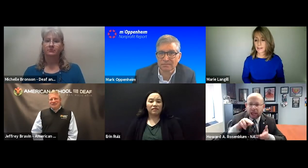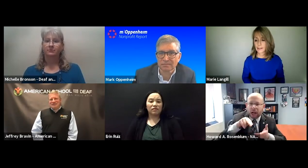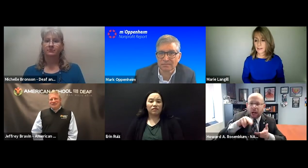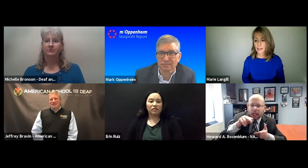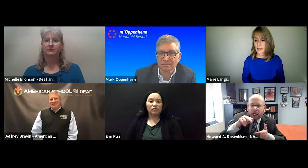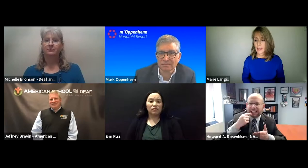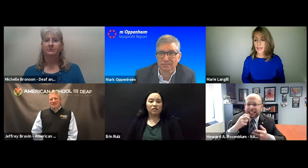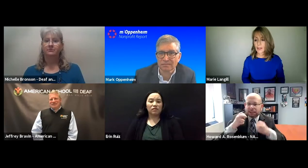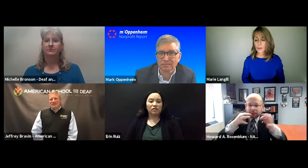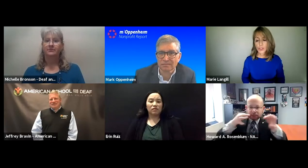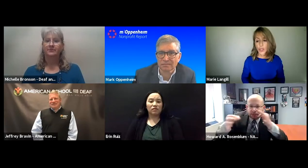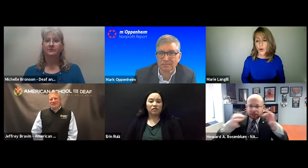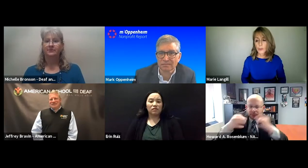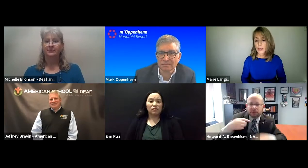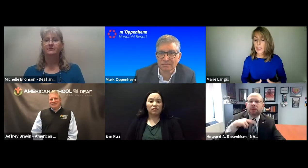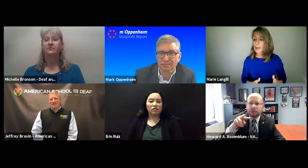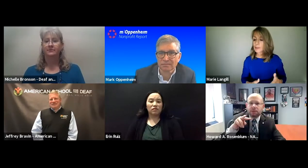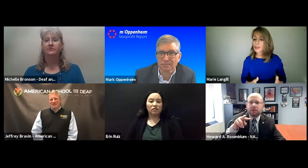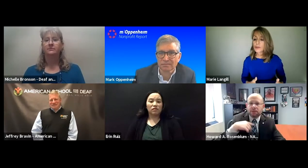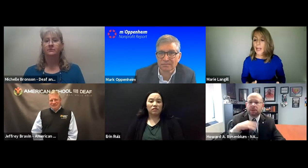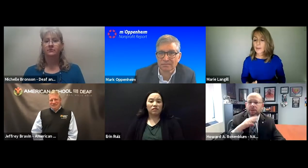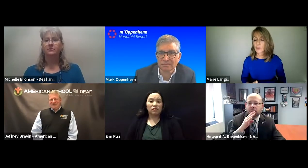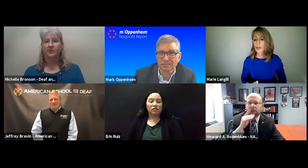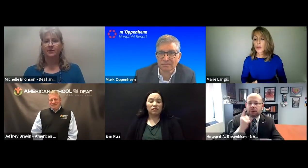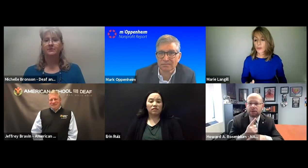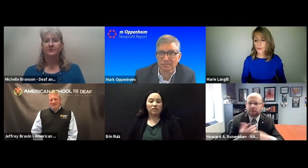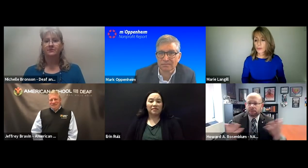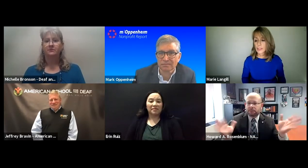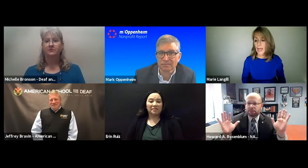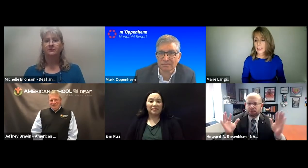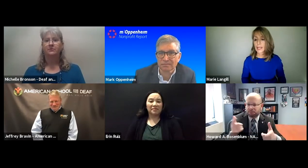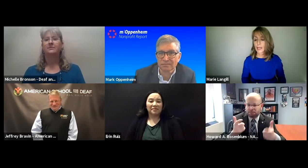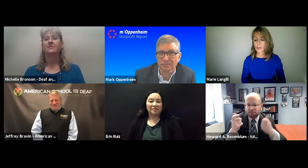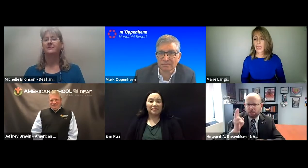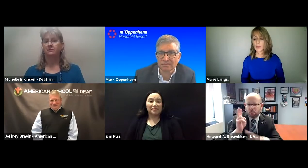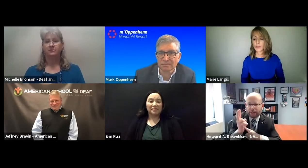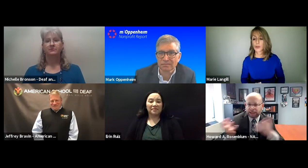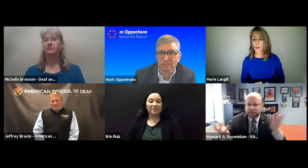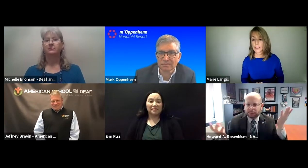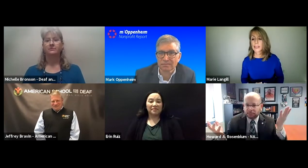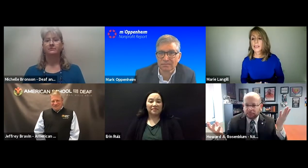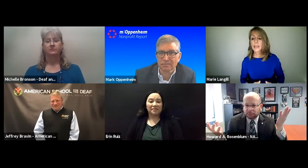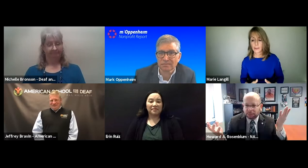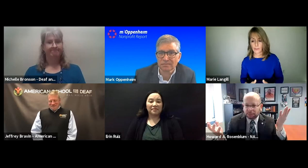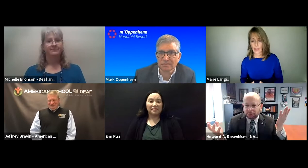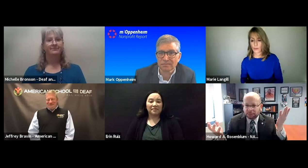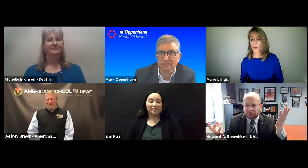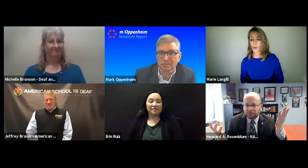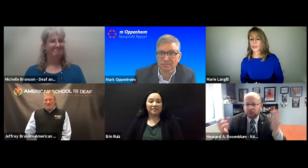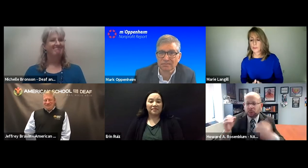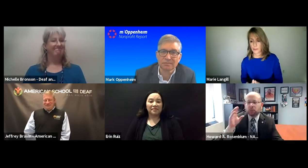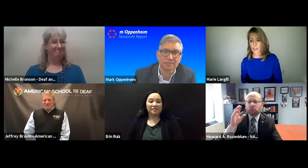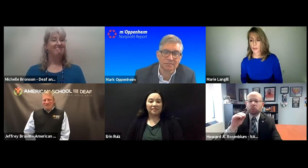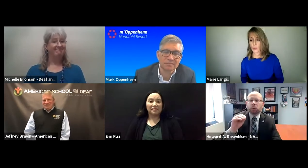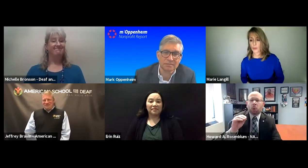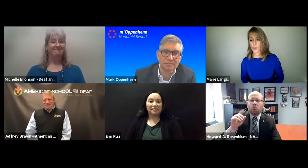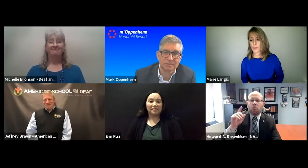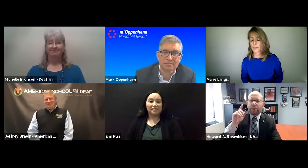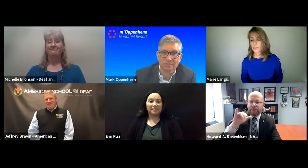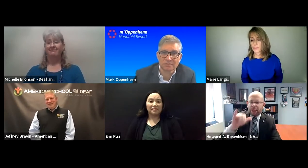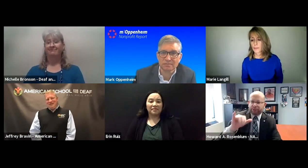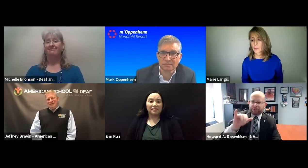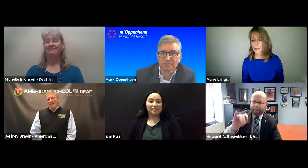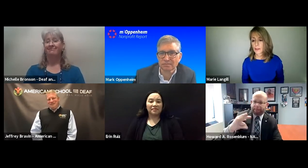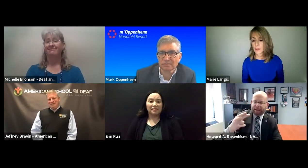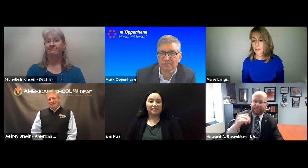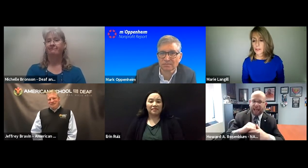signed and they would show me and be able to describe to me through sign. And I was able to correctly mouth the word, speak the word.